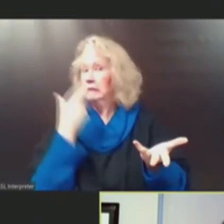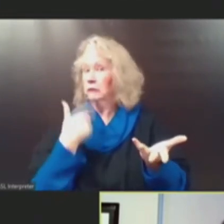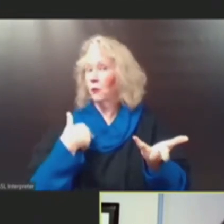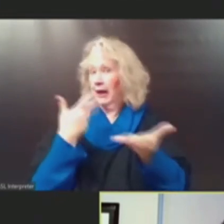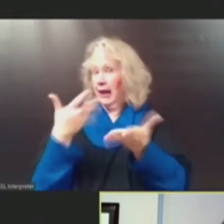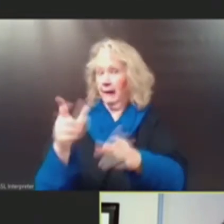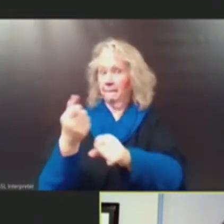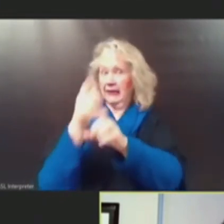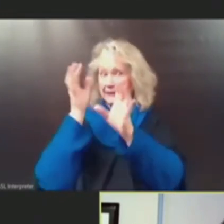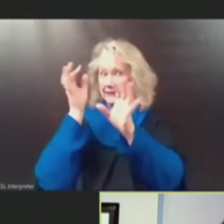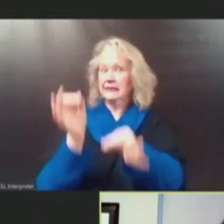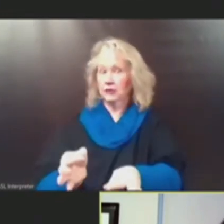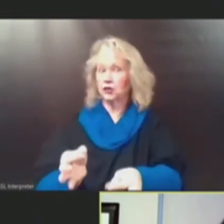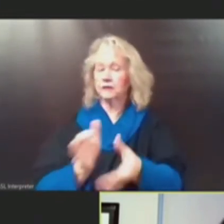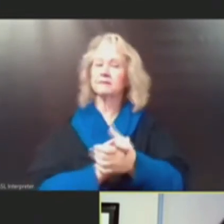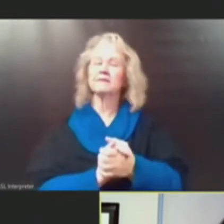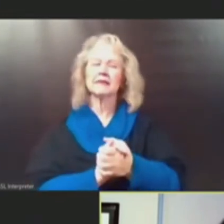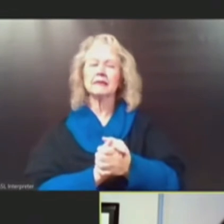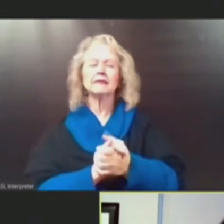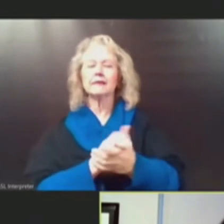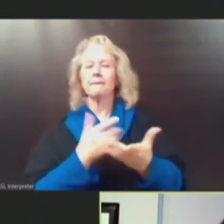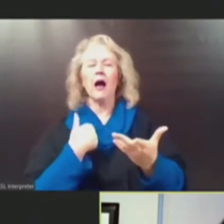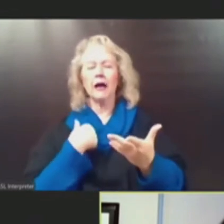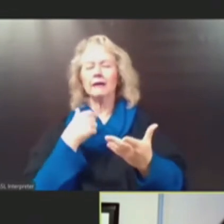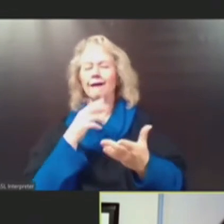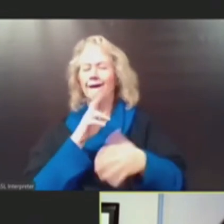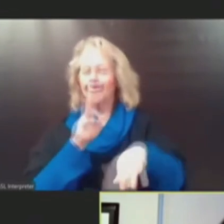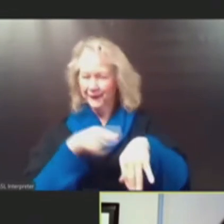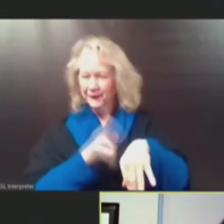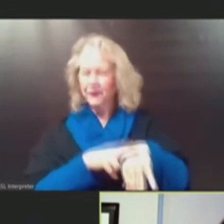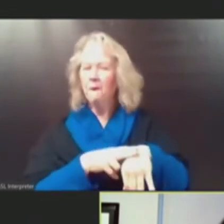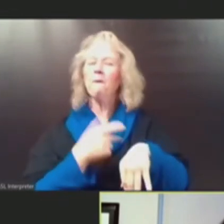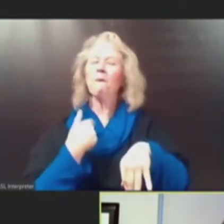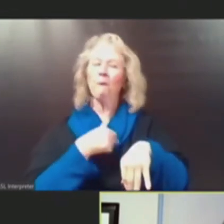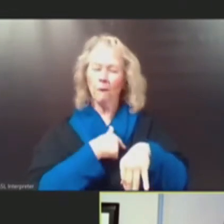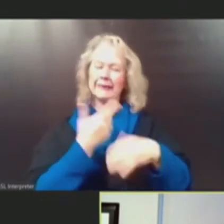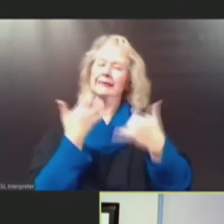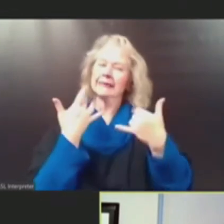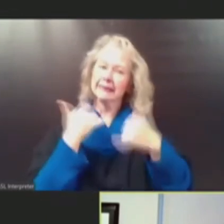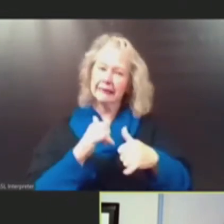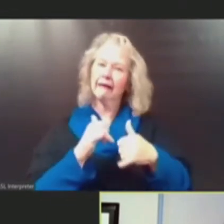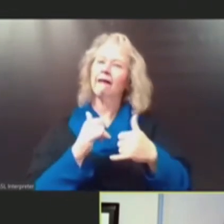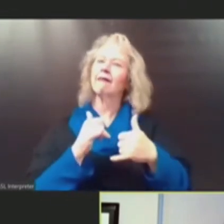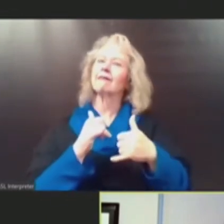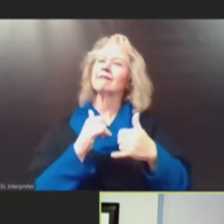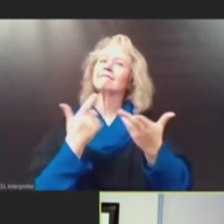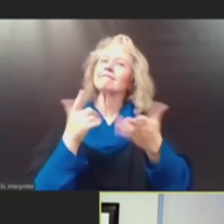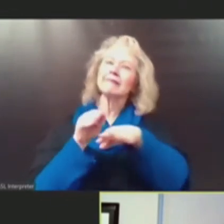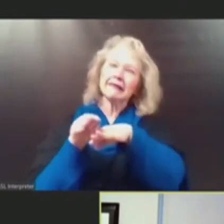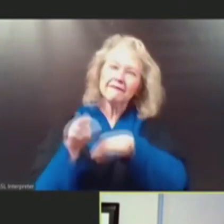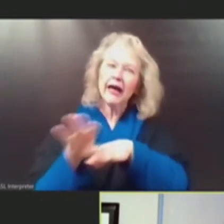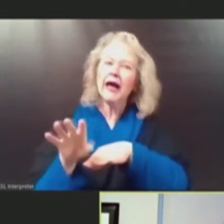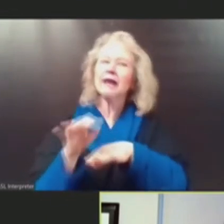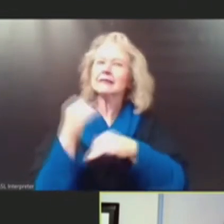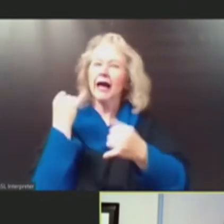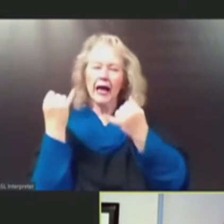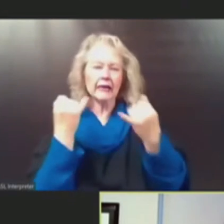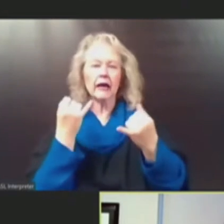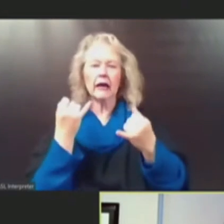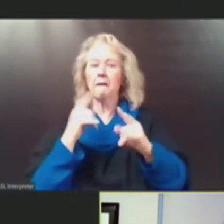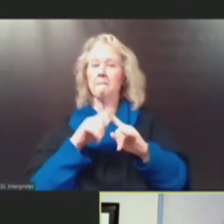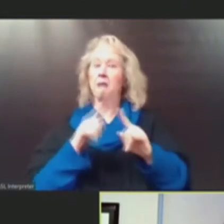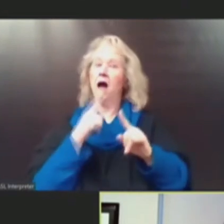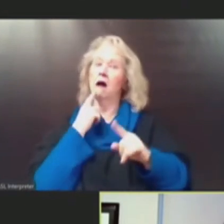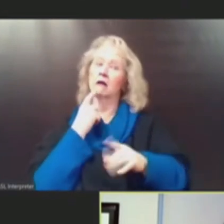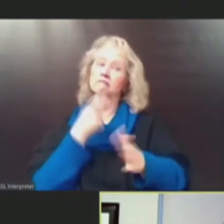as the governor has said. So we will certainly be giving guidance to help people navigate those tough decisions, but there's not going to be one